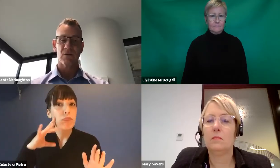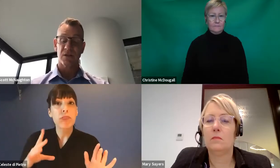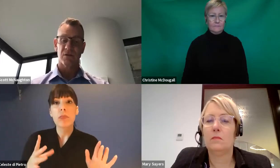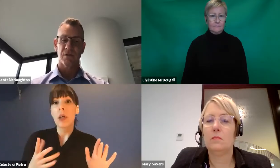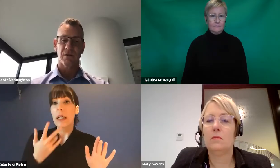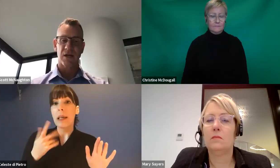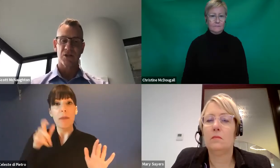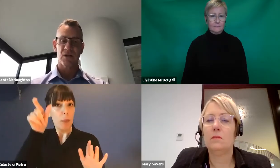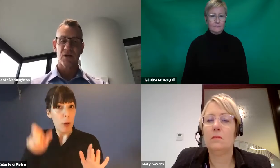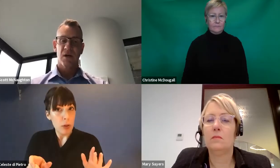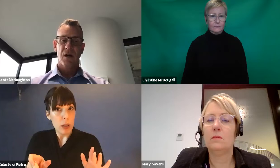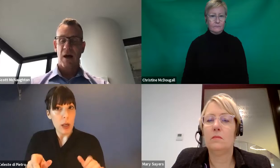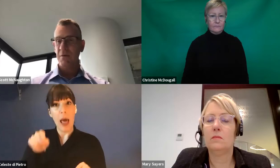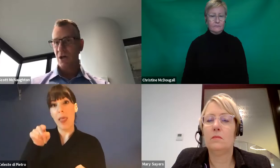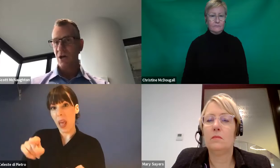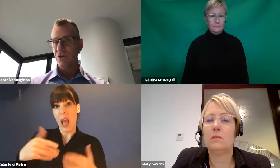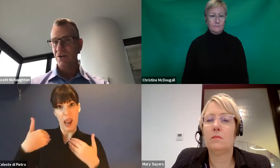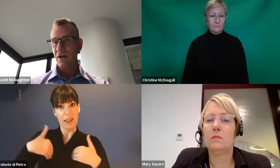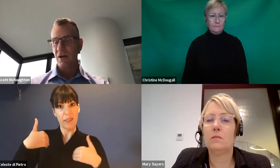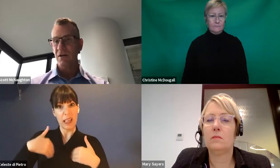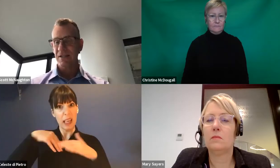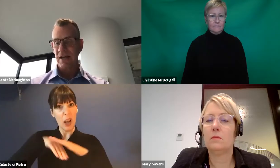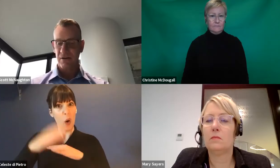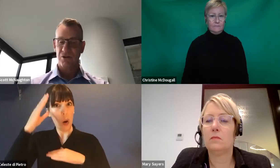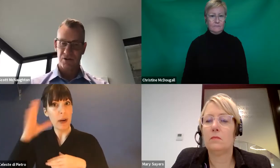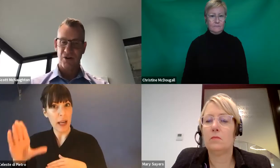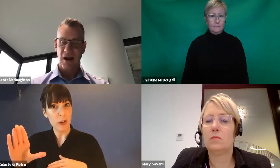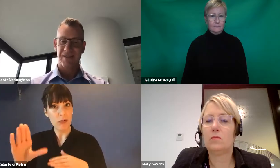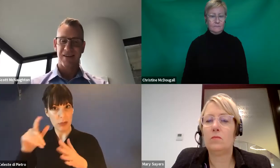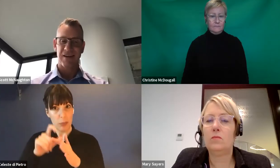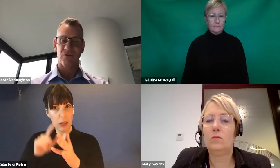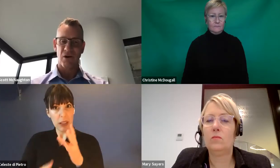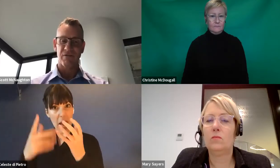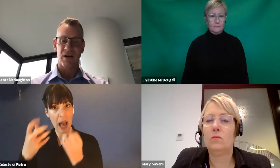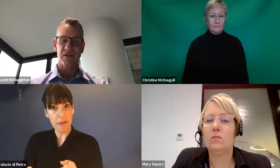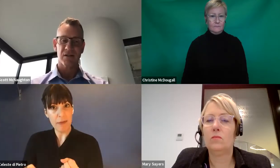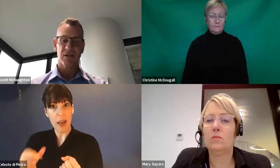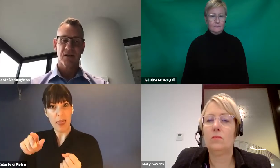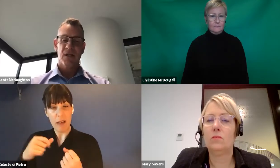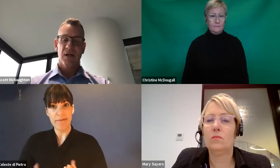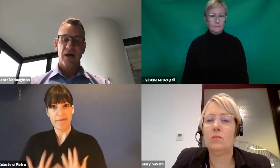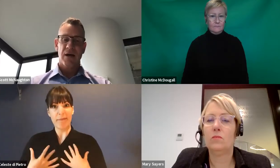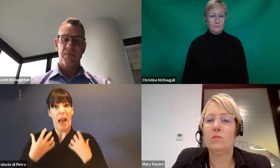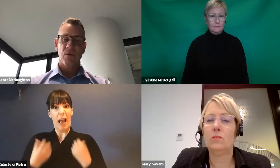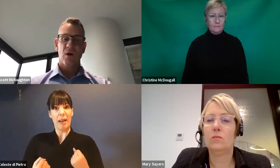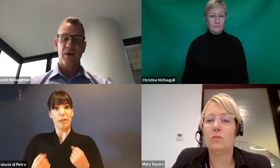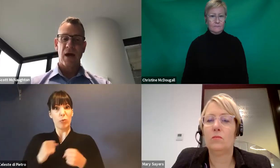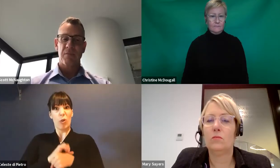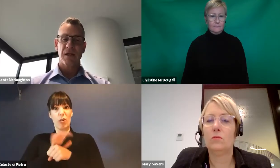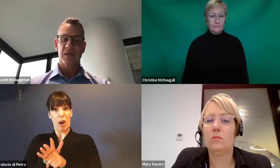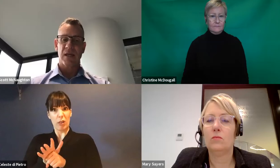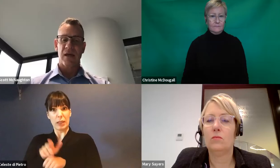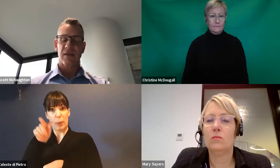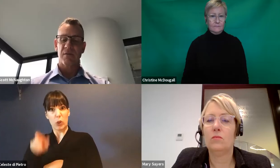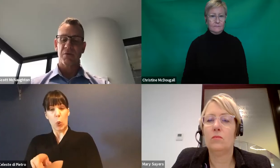into a SIL location, happen to contract the coronavirus, what would